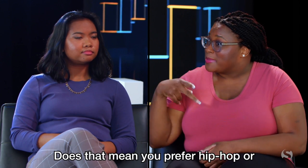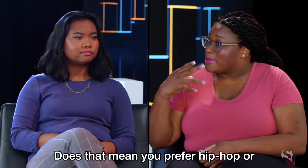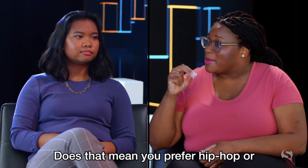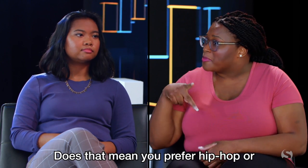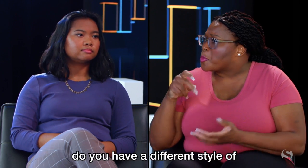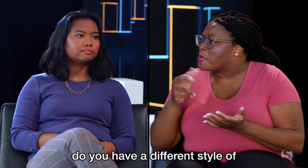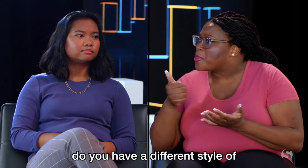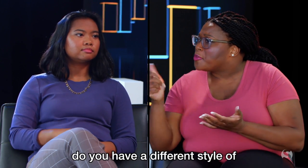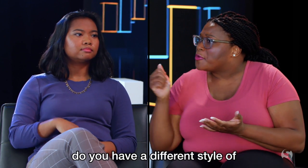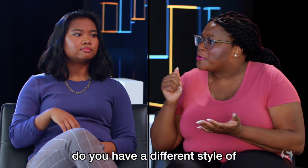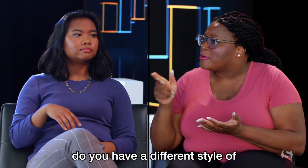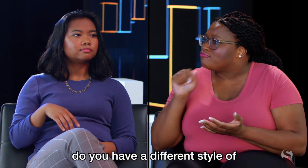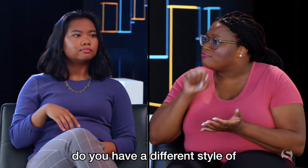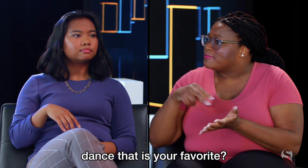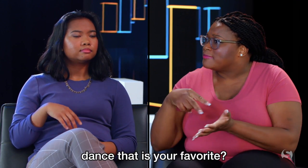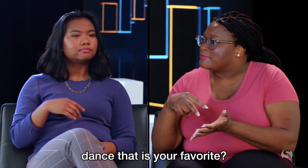or do you have a different style of dance that is your favorite?